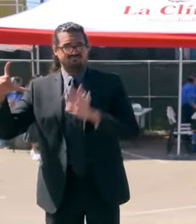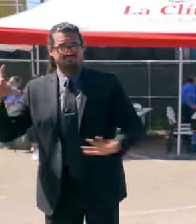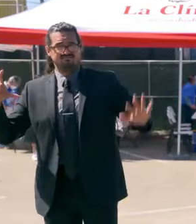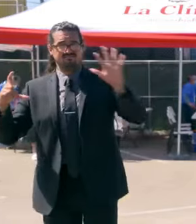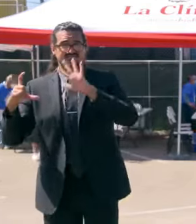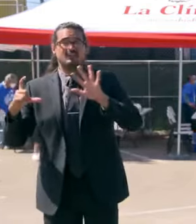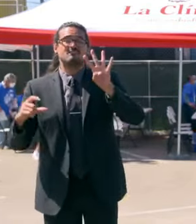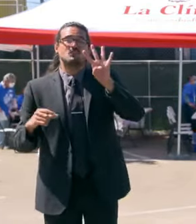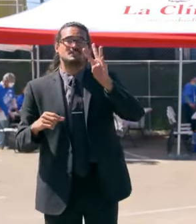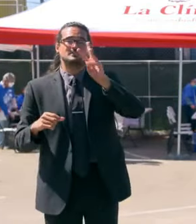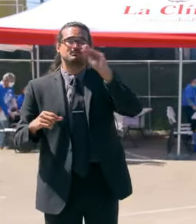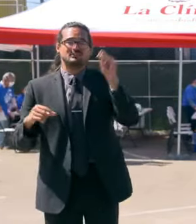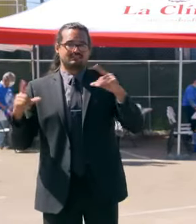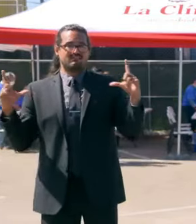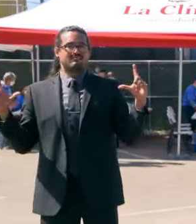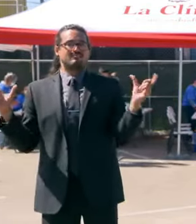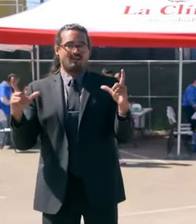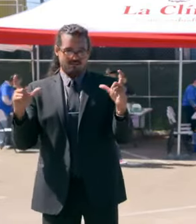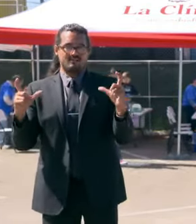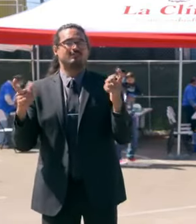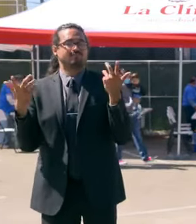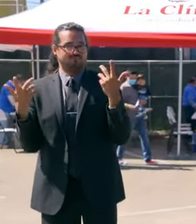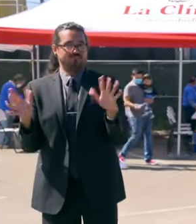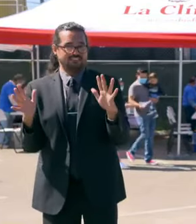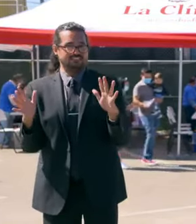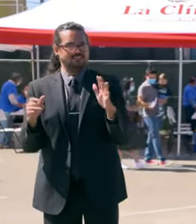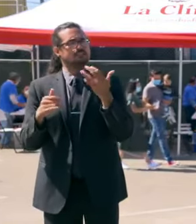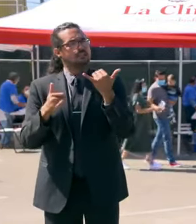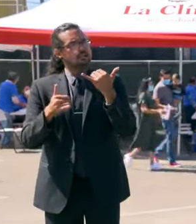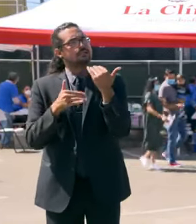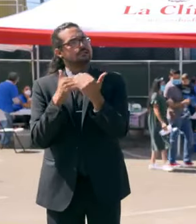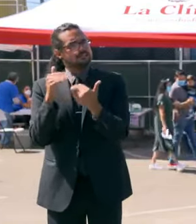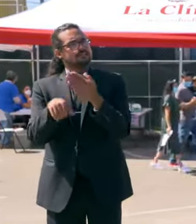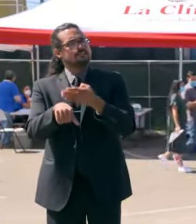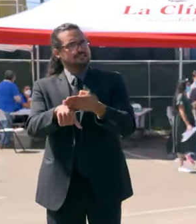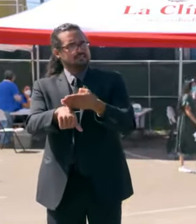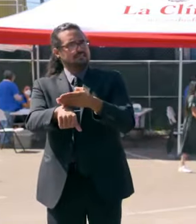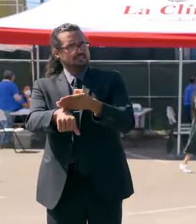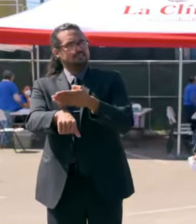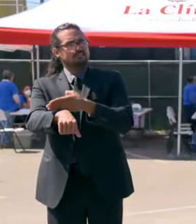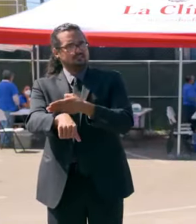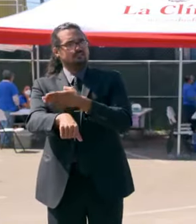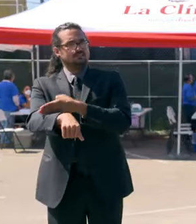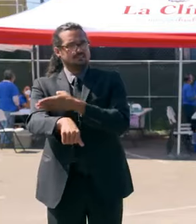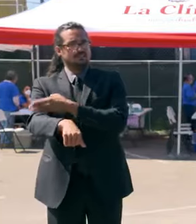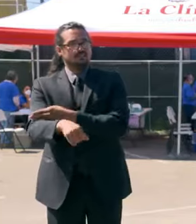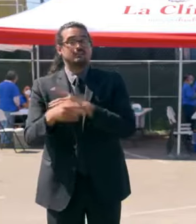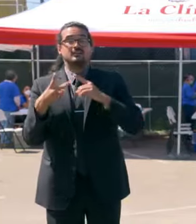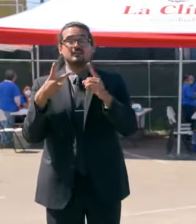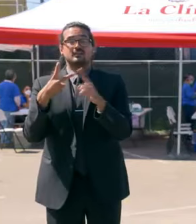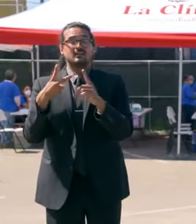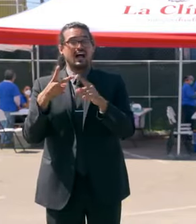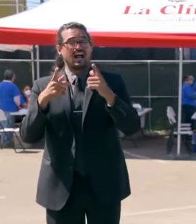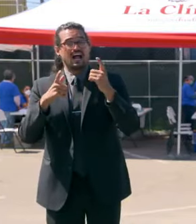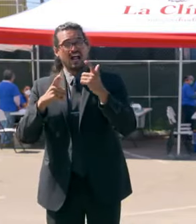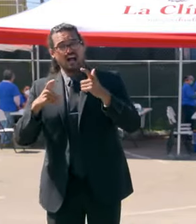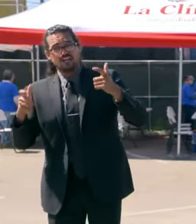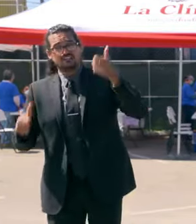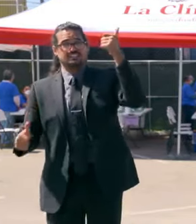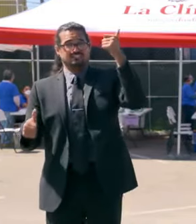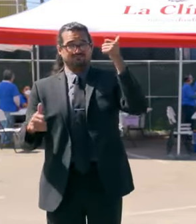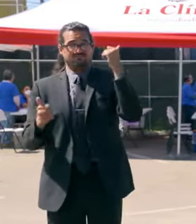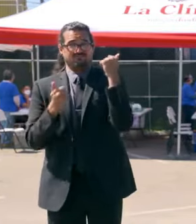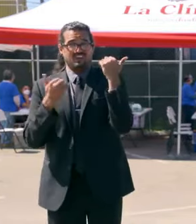now contained. Progress being made on the second-largest active fire in California's history, the Dixie.